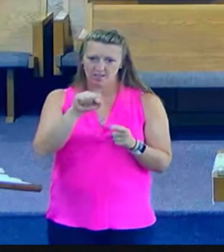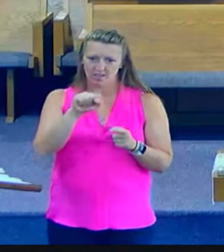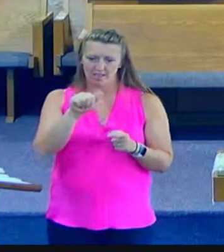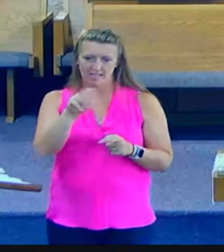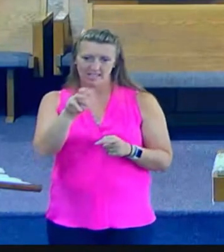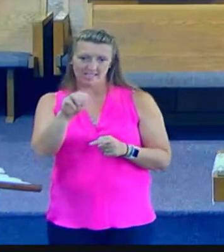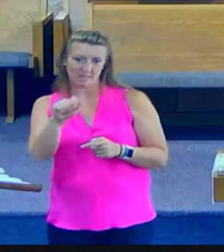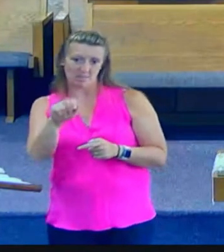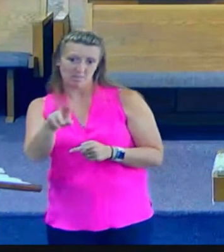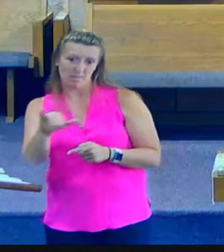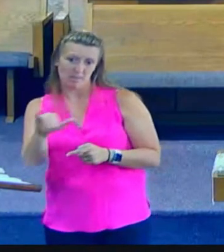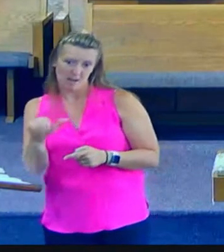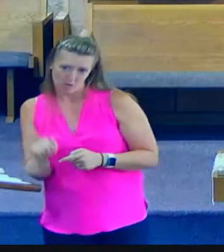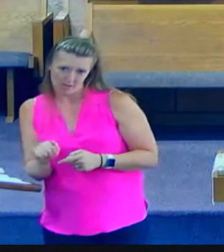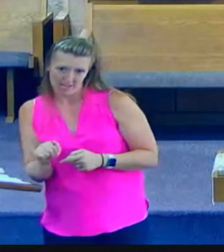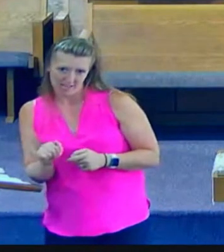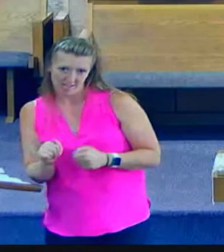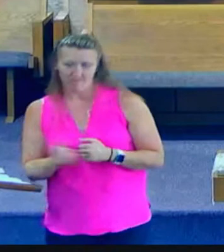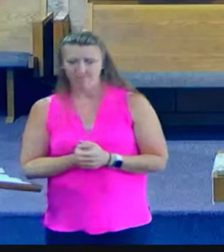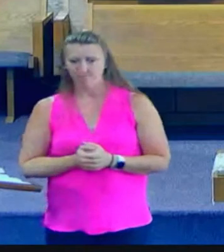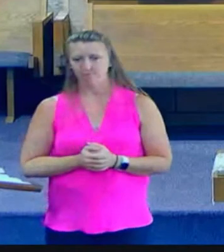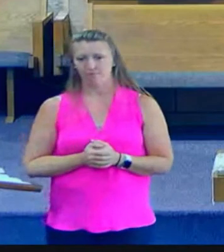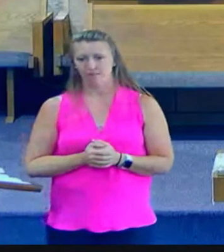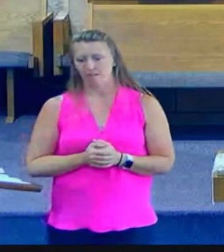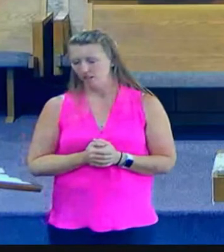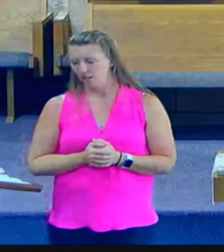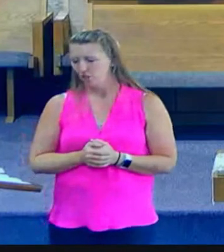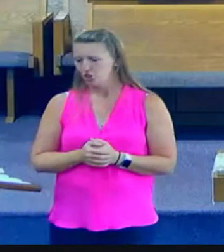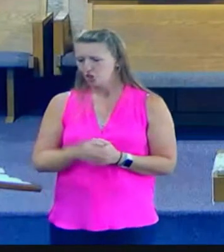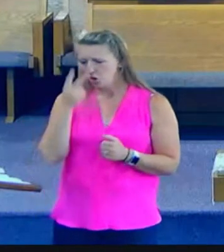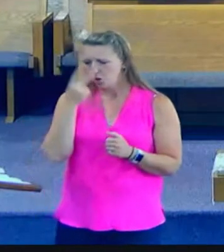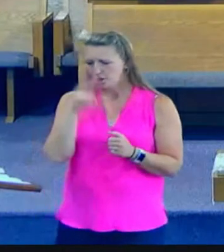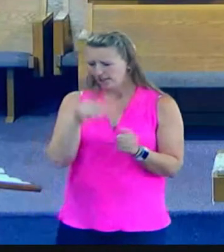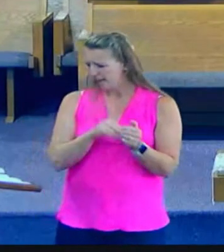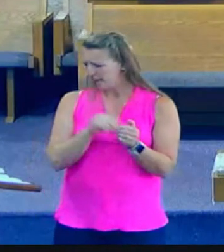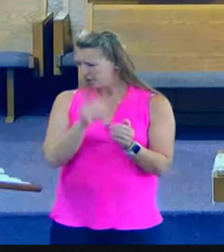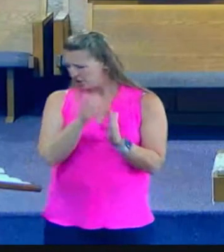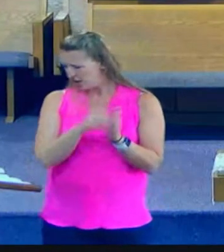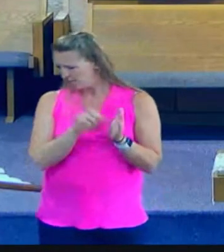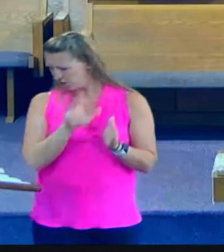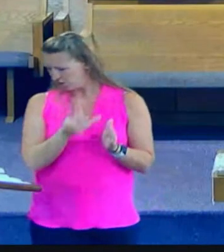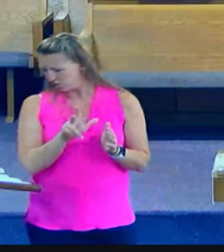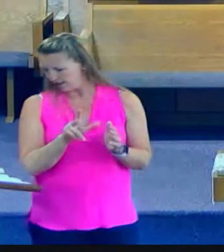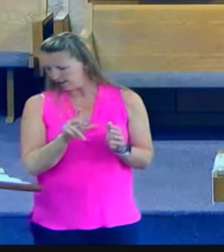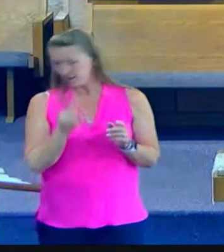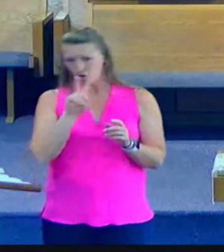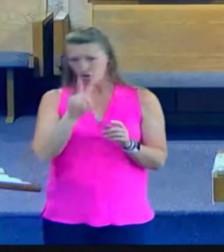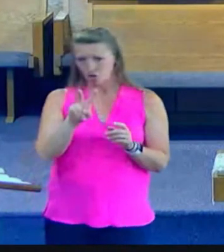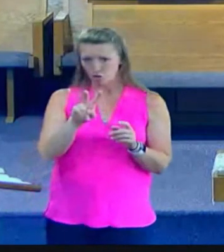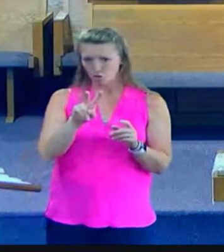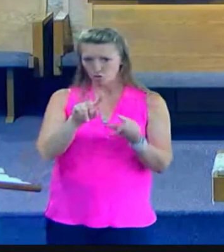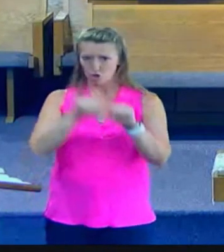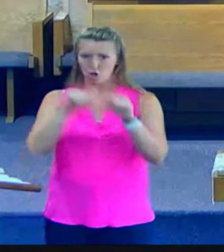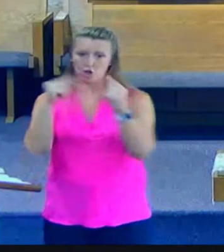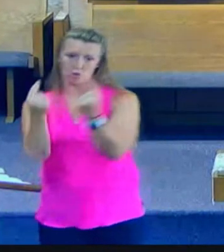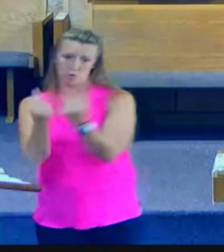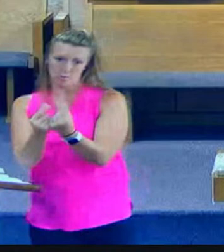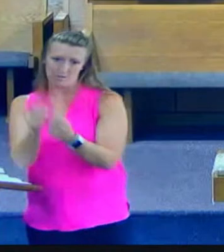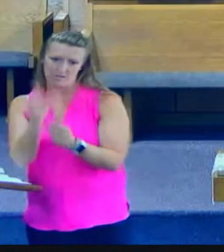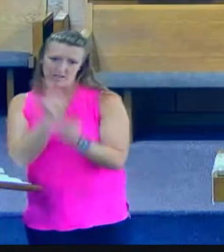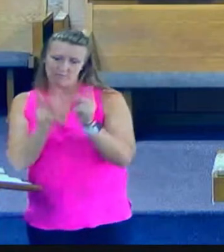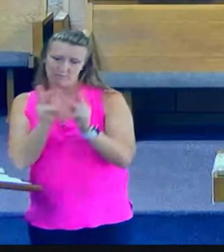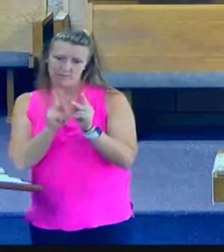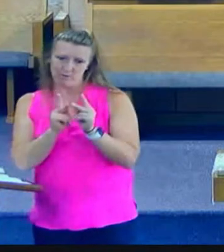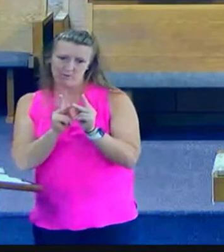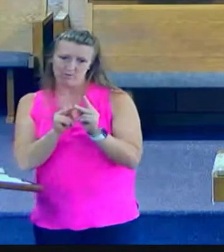three two groups or two types of people one type is satisfied they're comfortable with their religion